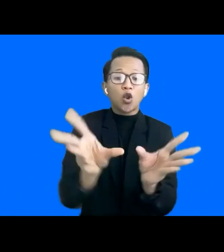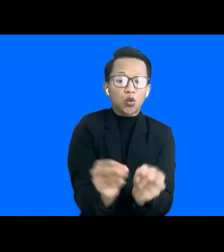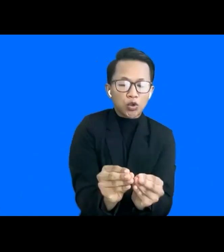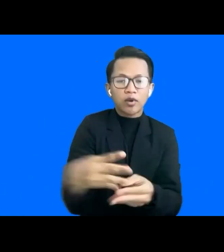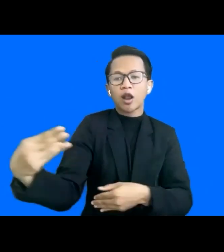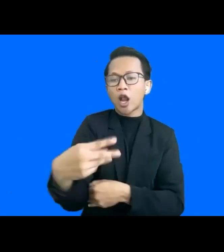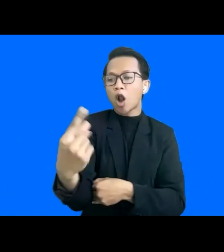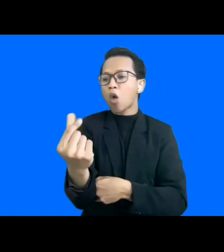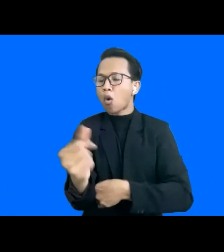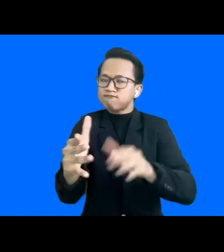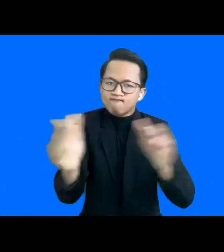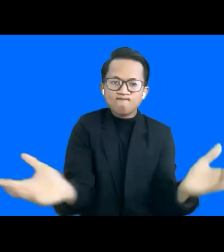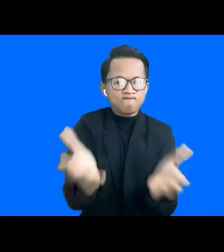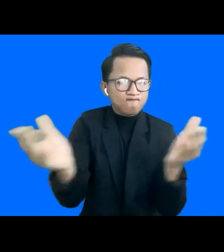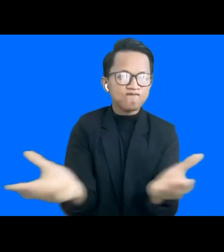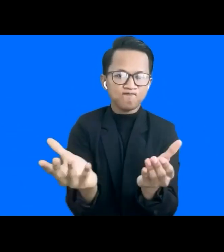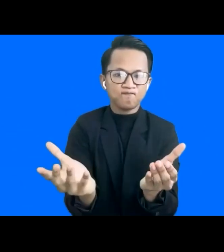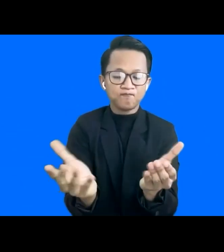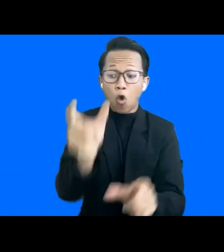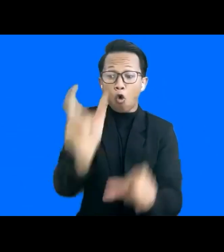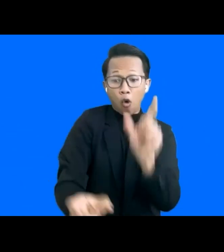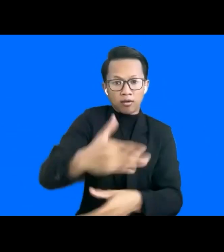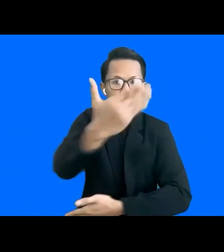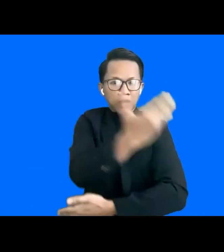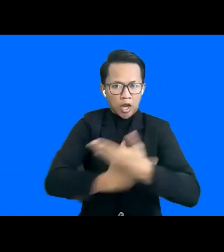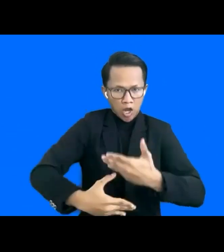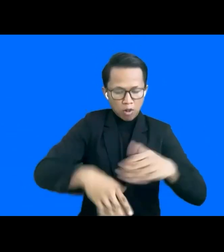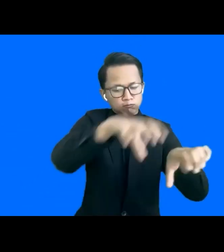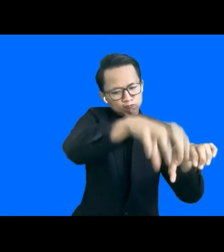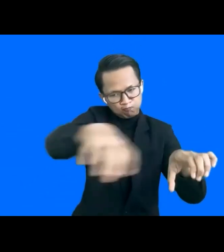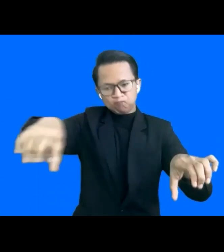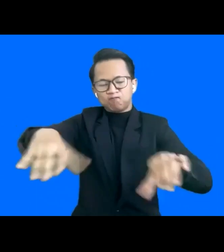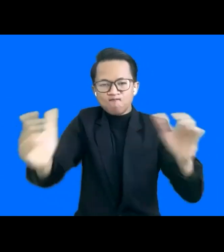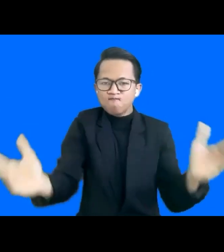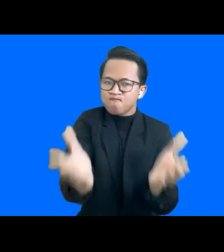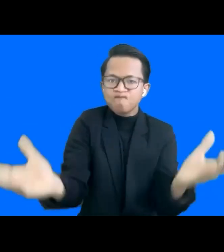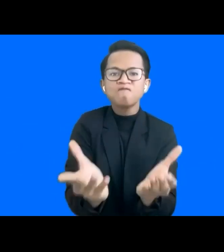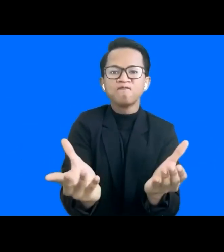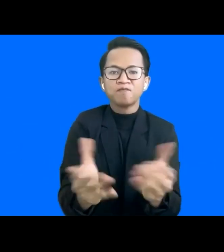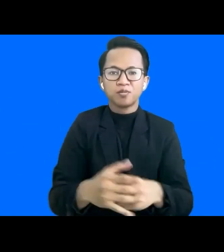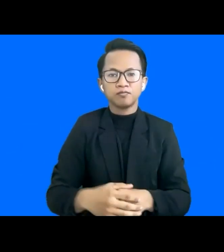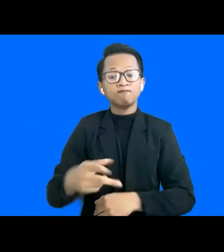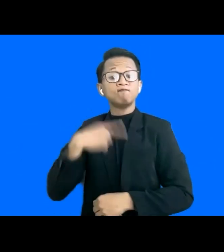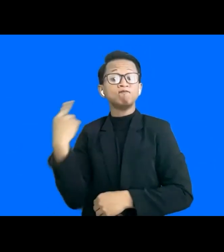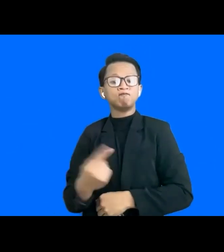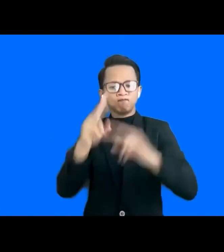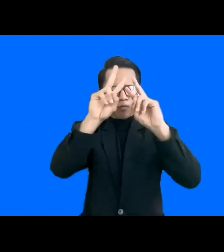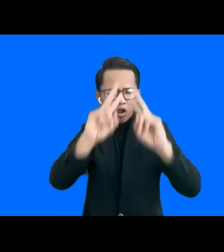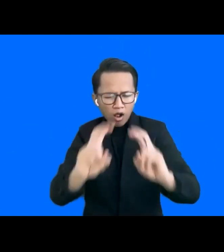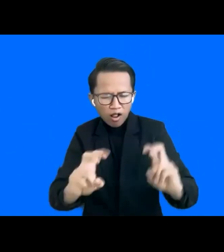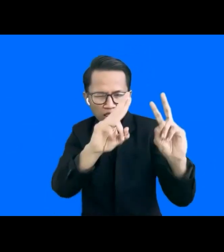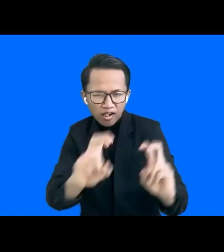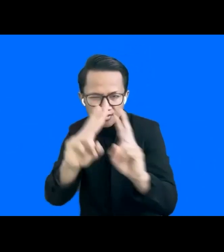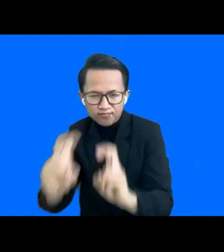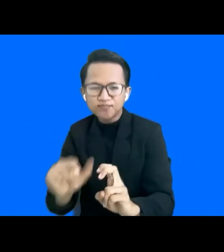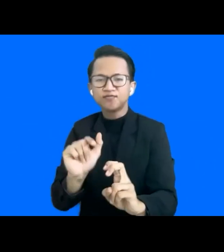empowerment for persons with disabilities in the ASEAN region. As identified in the report, despite